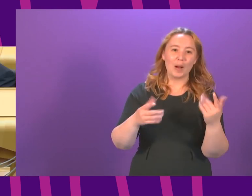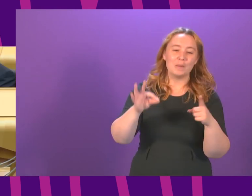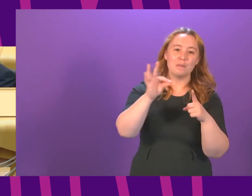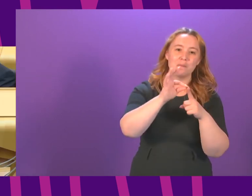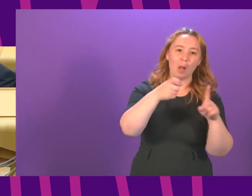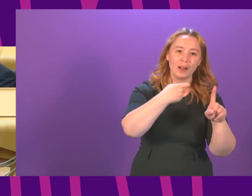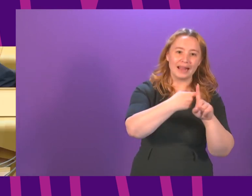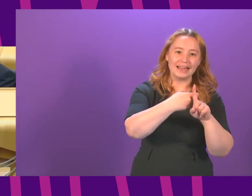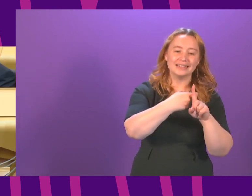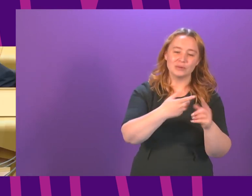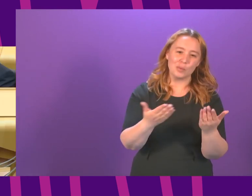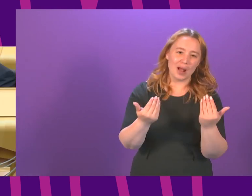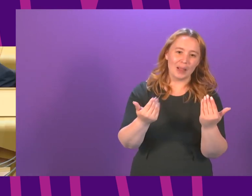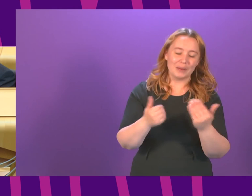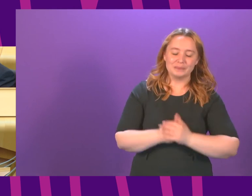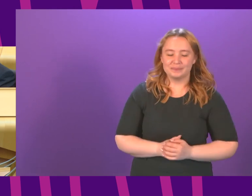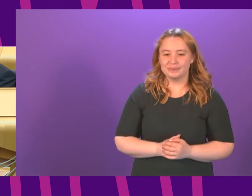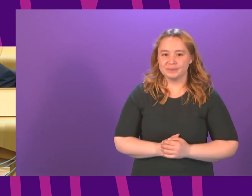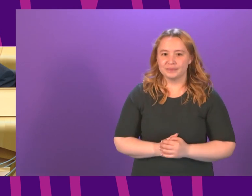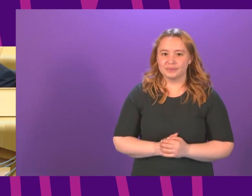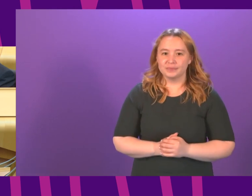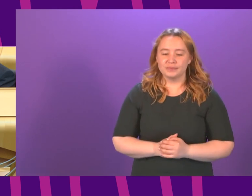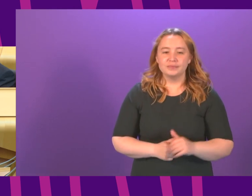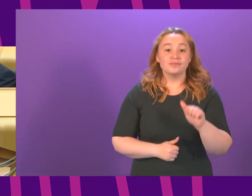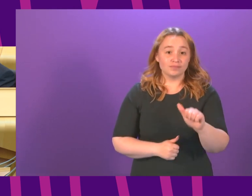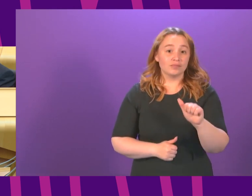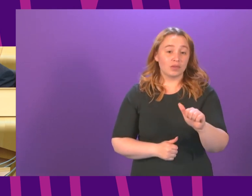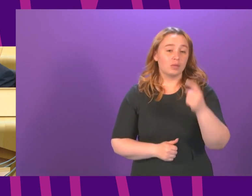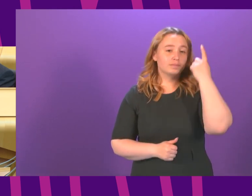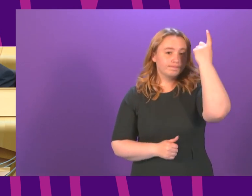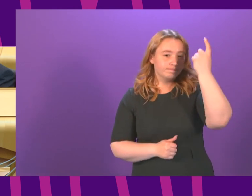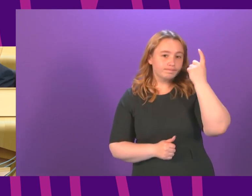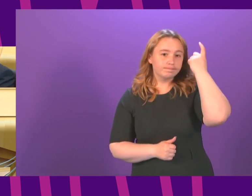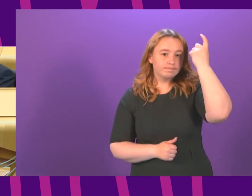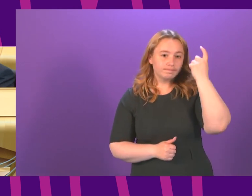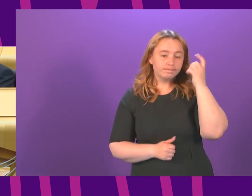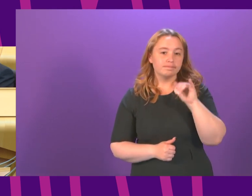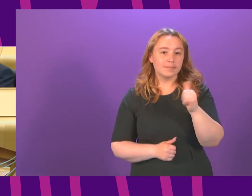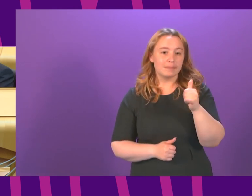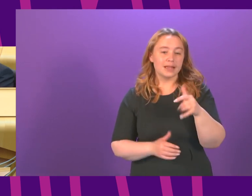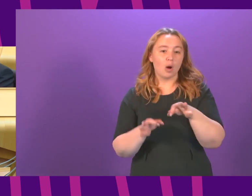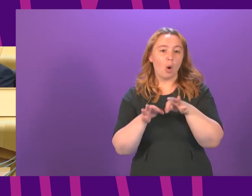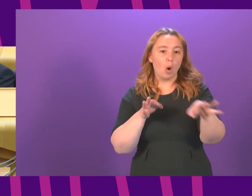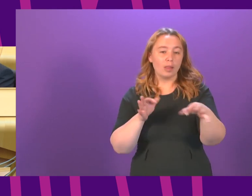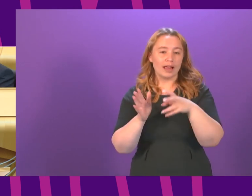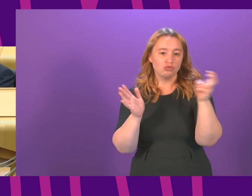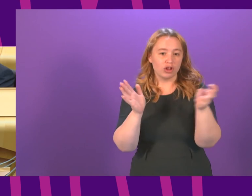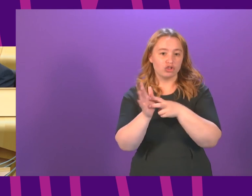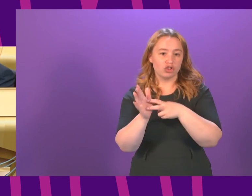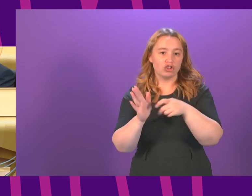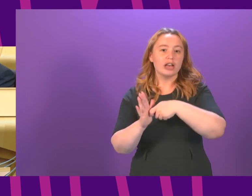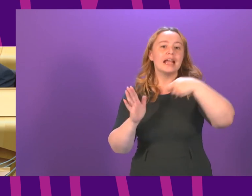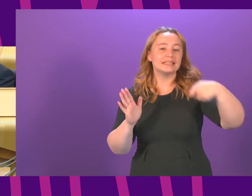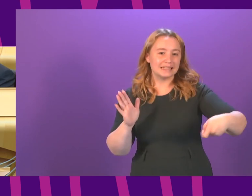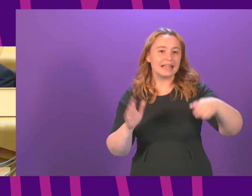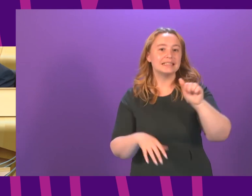the chamber we certainly are considering extending online registration and you know as we perhaps go